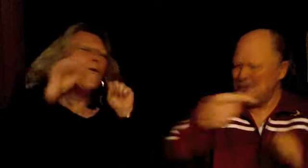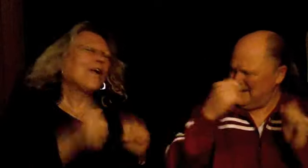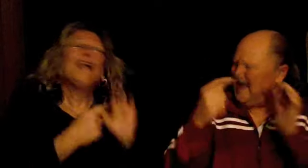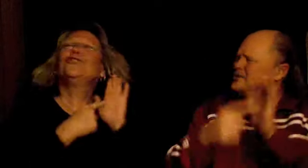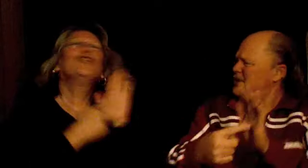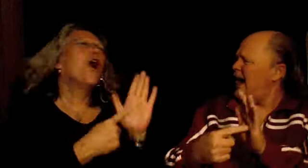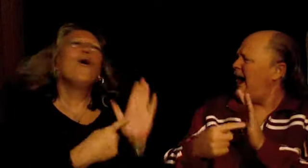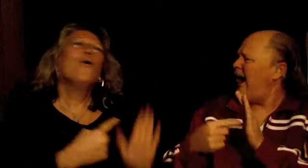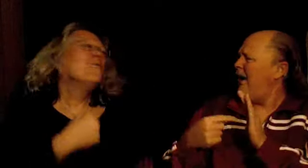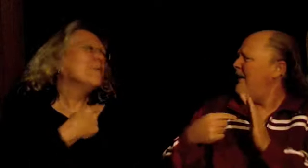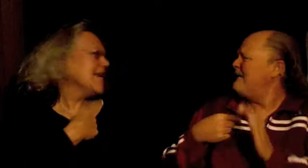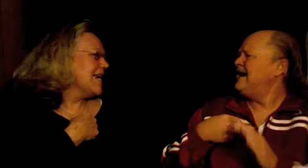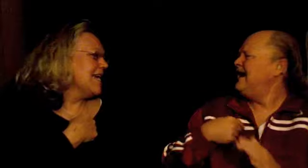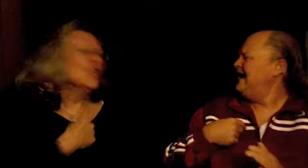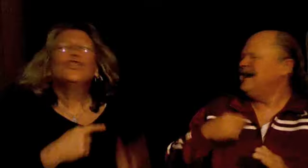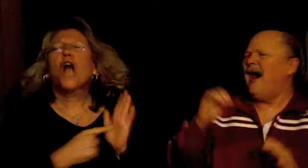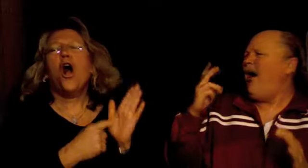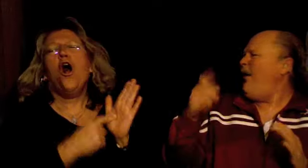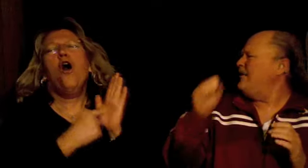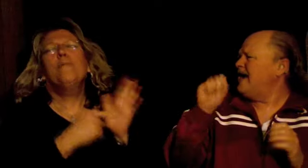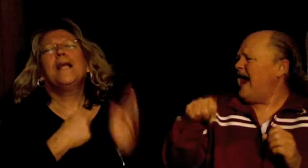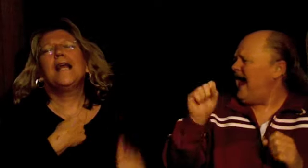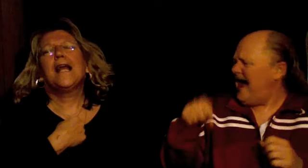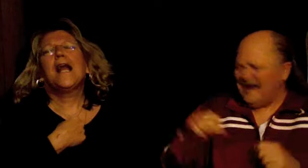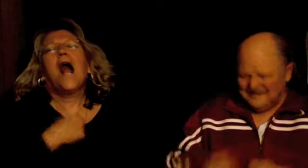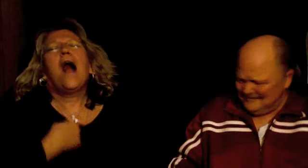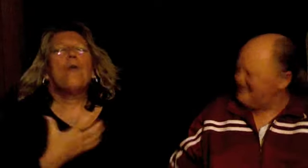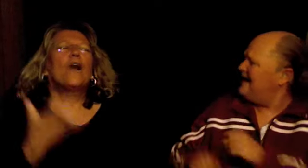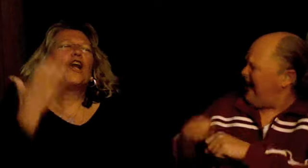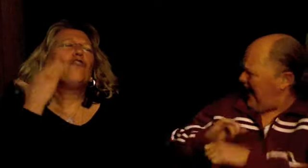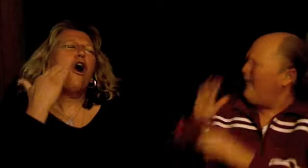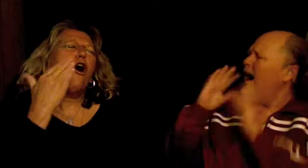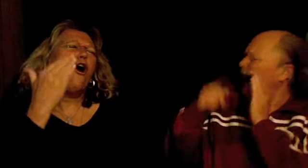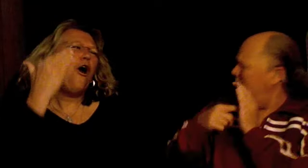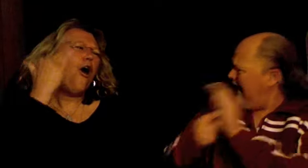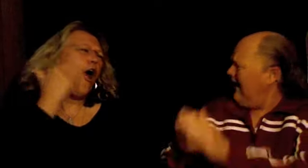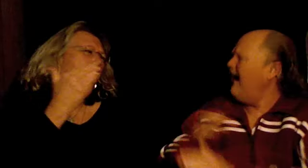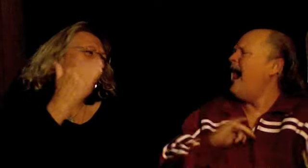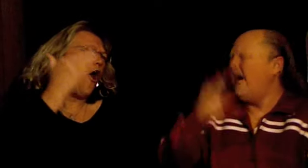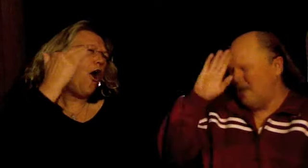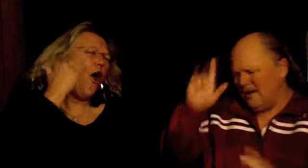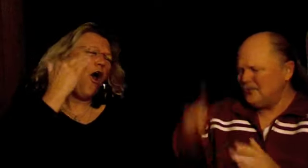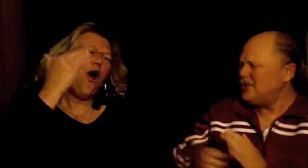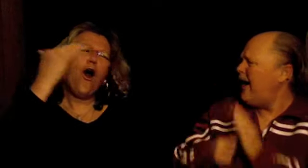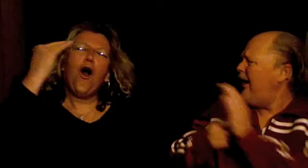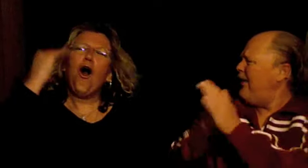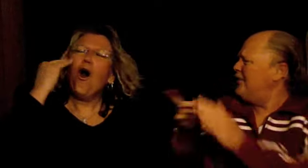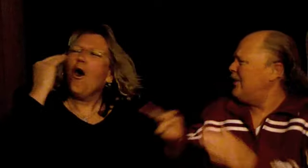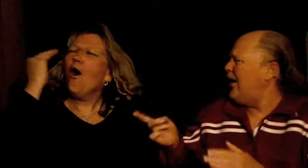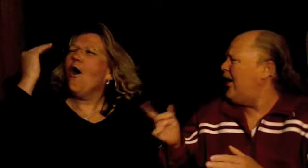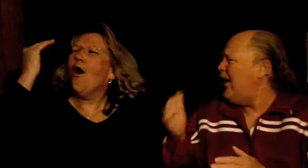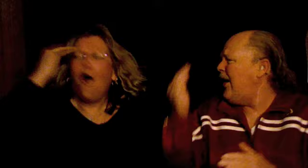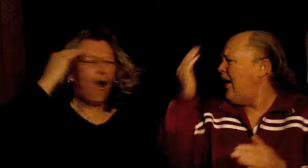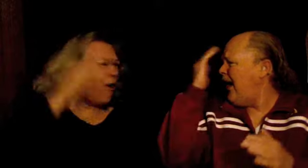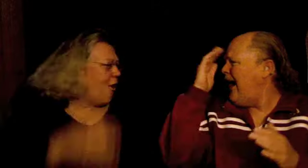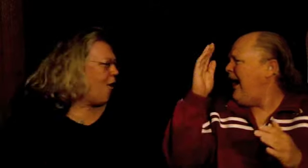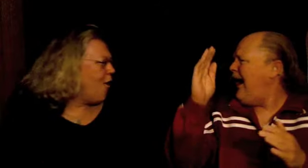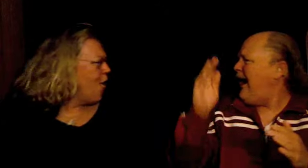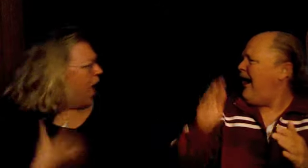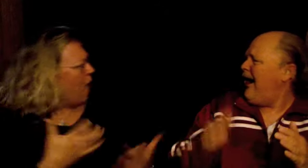can show me I me I know you to know what love is I